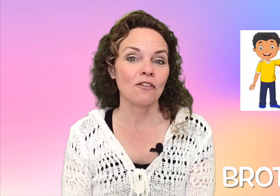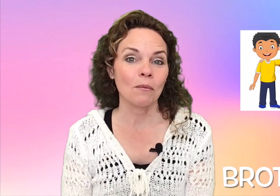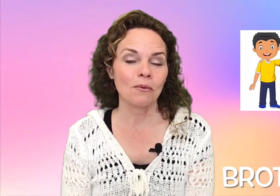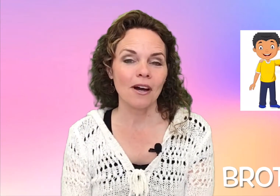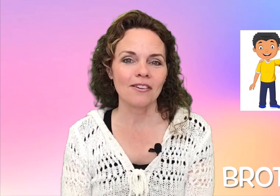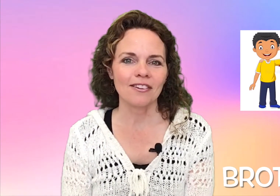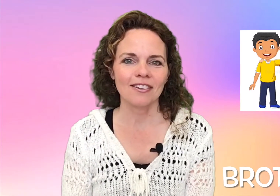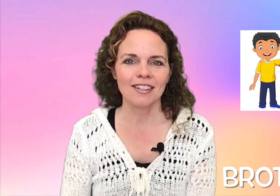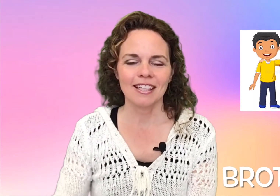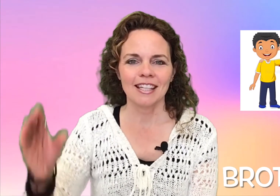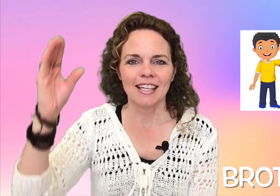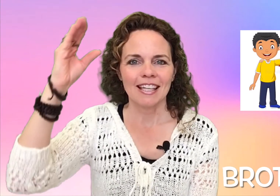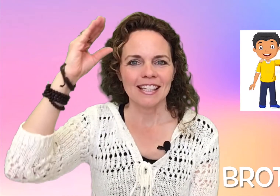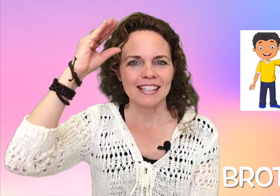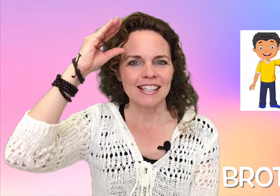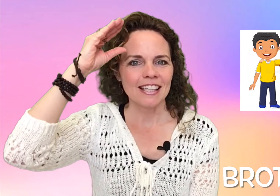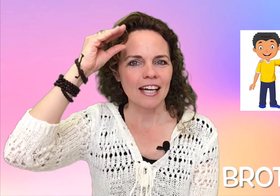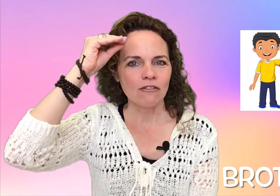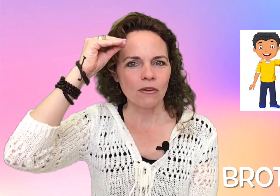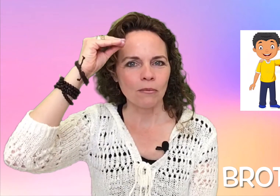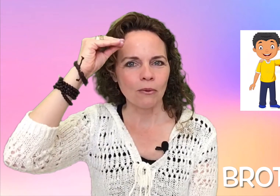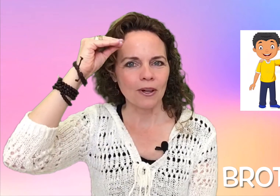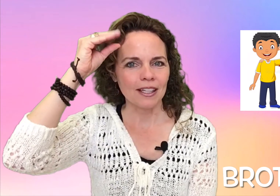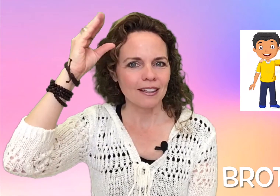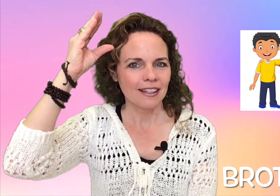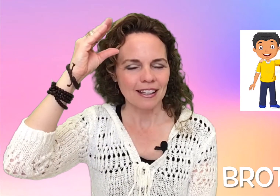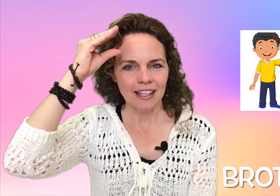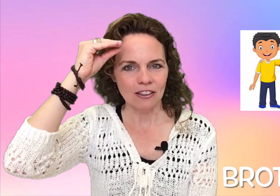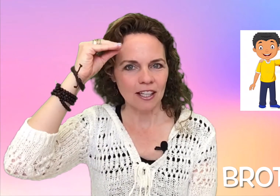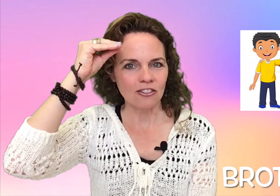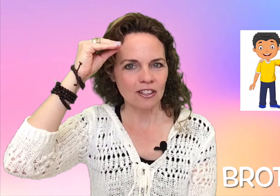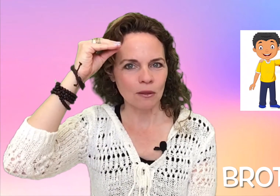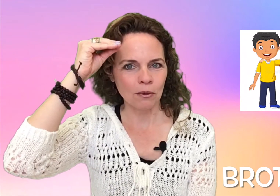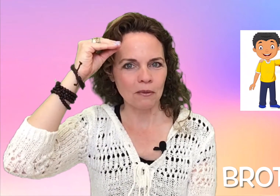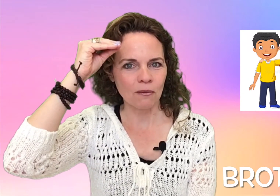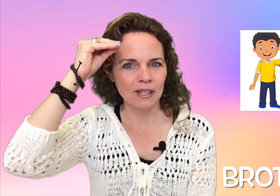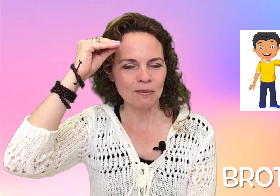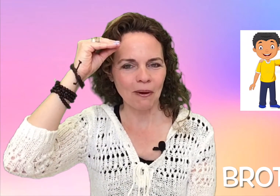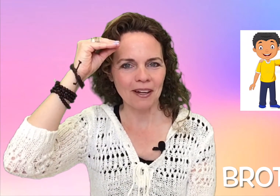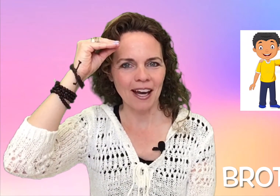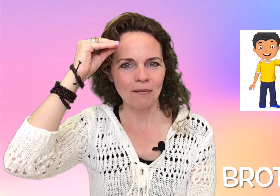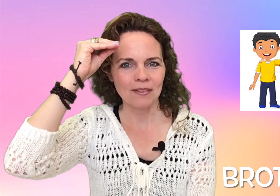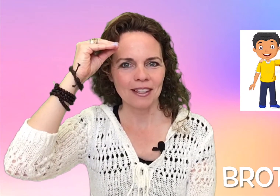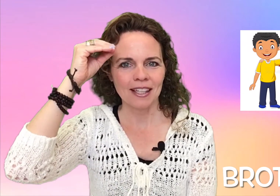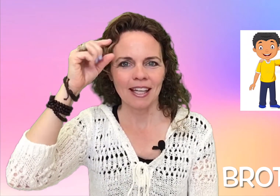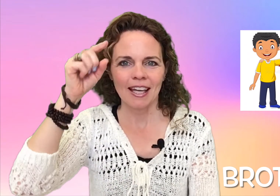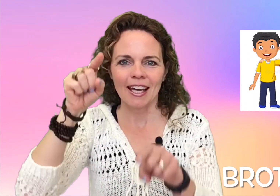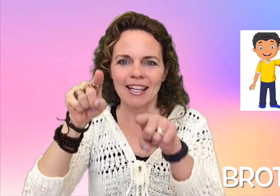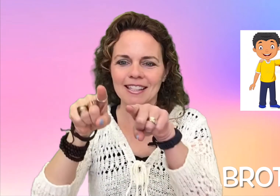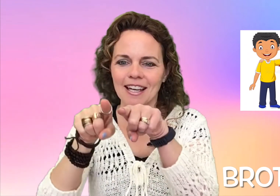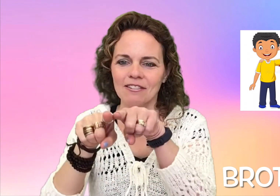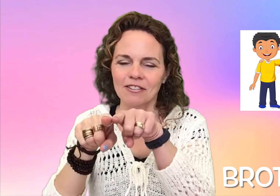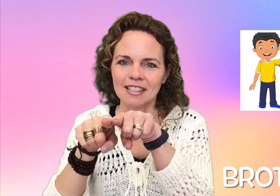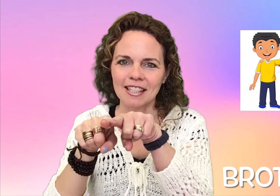brother is the sign for boy like you're touching the brim of a baseball cap and the sign for same.